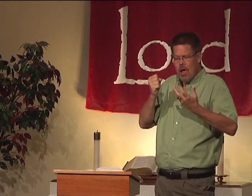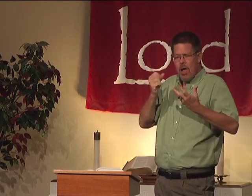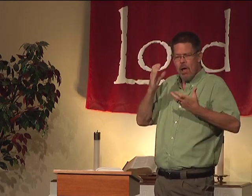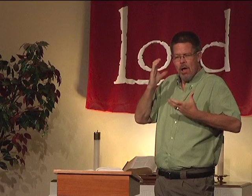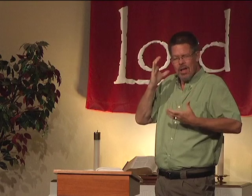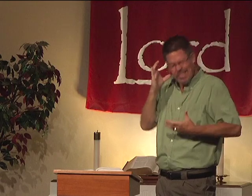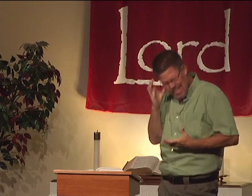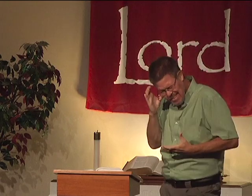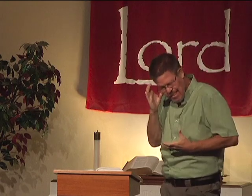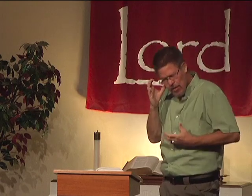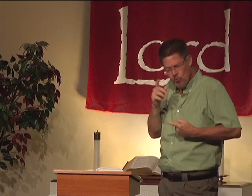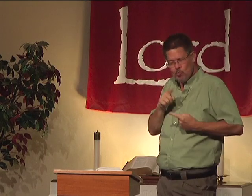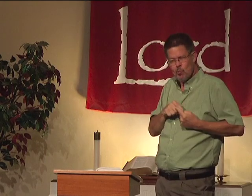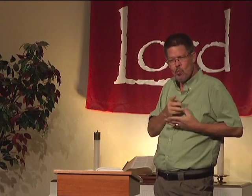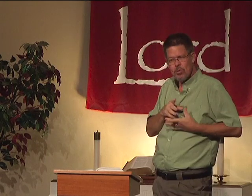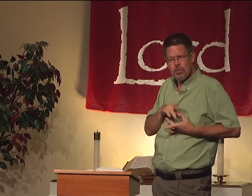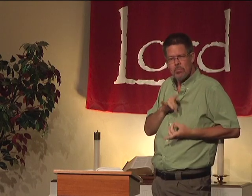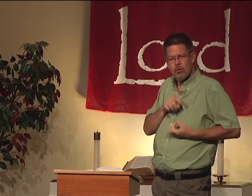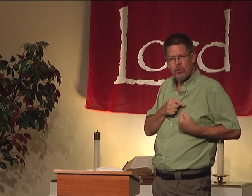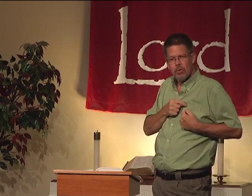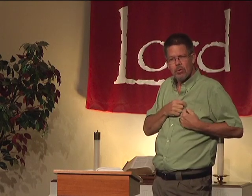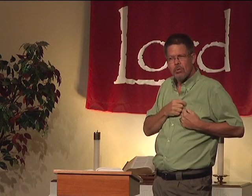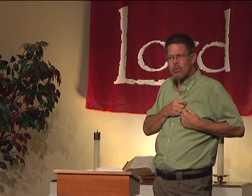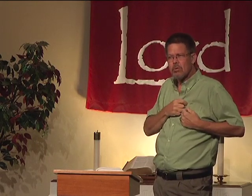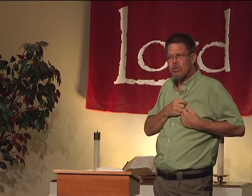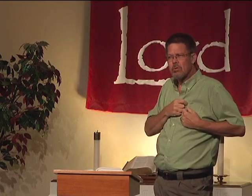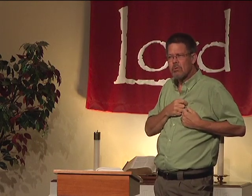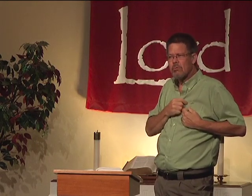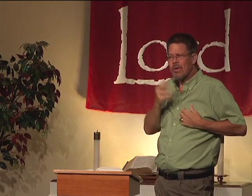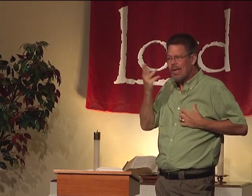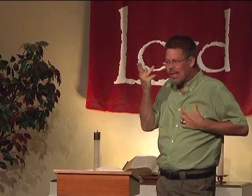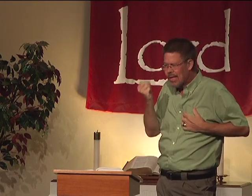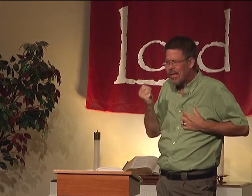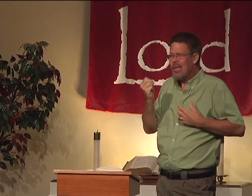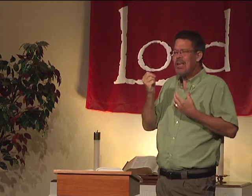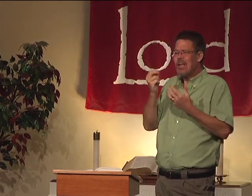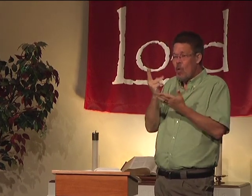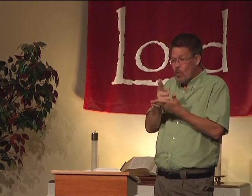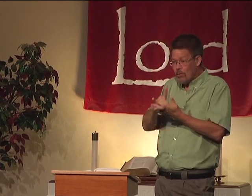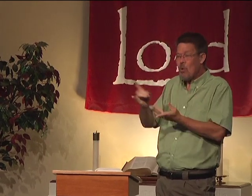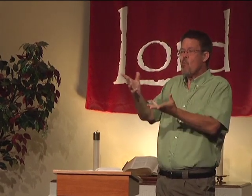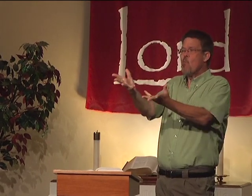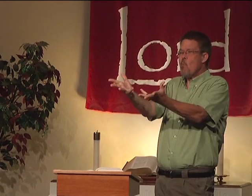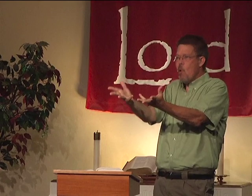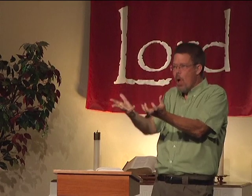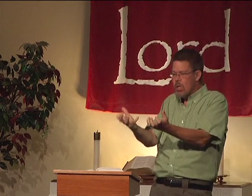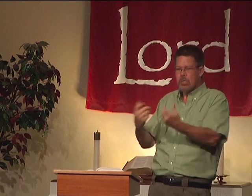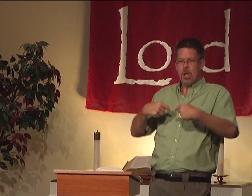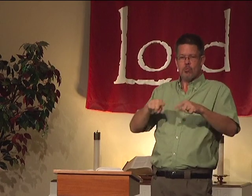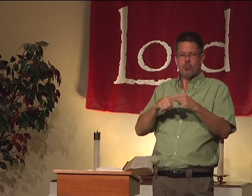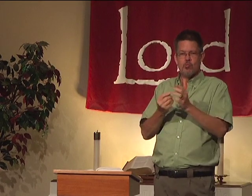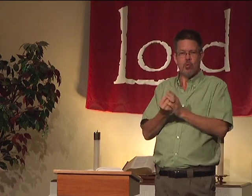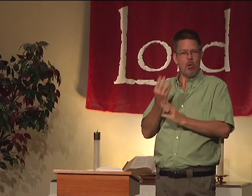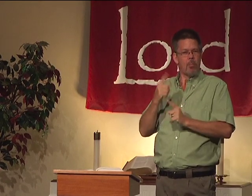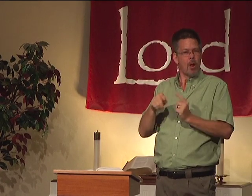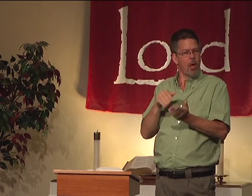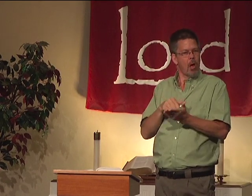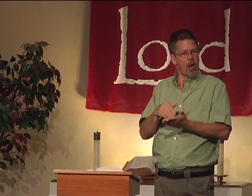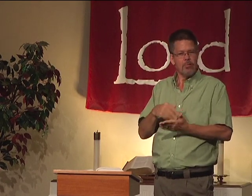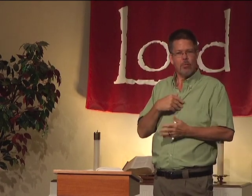what God is hearing, we need to listen to the Holy Spirit. The Holy Spirit wants us to grow.